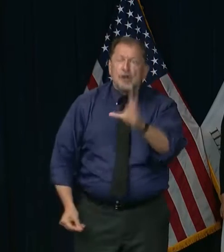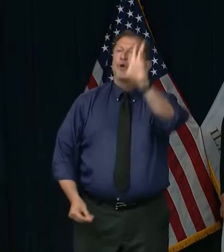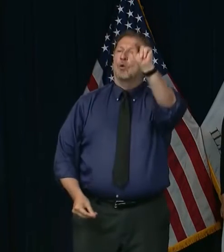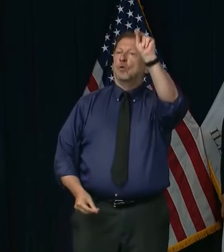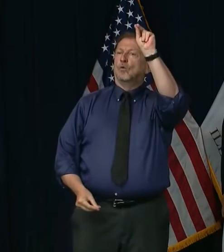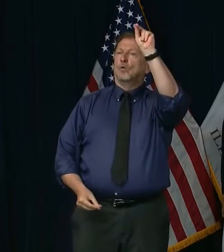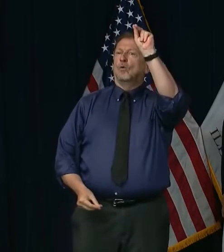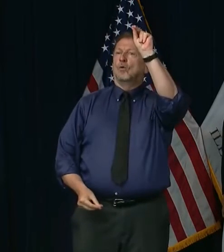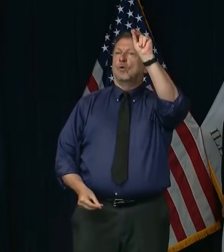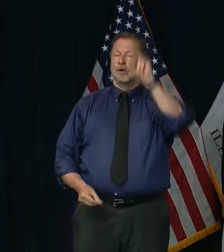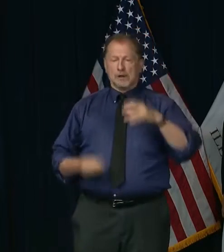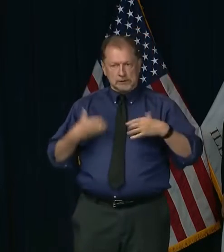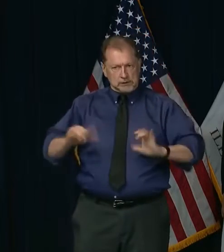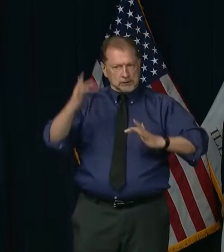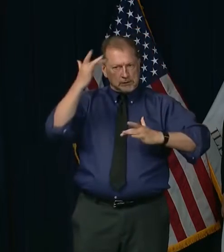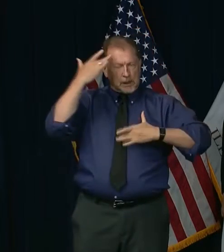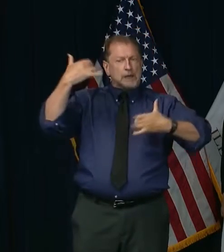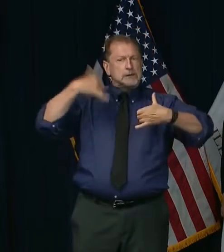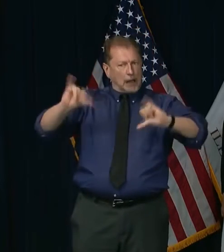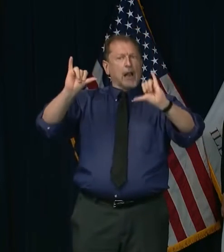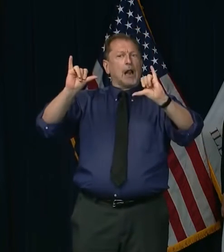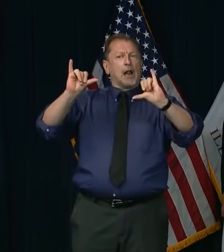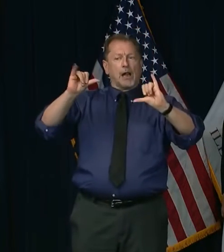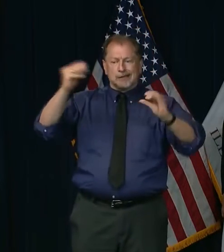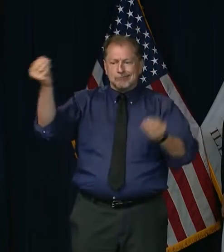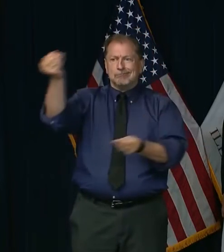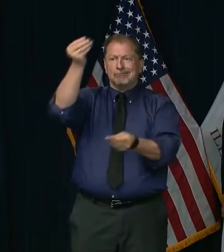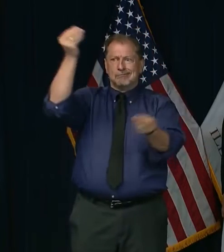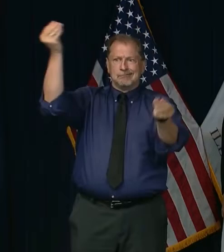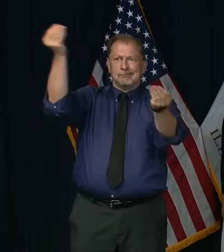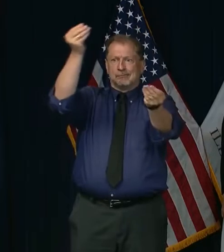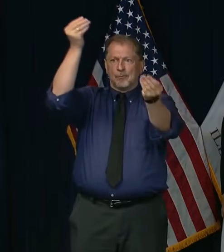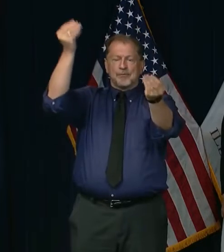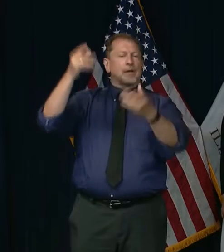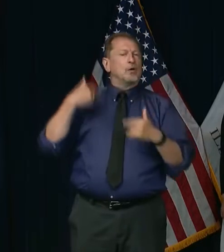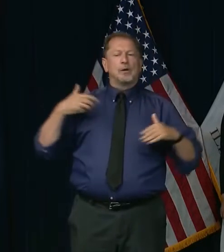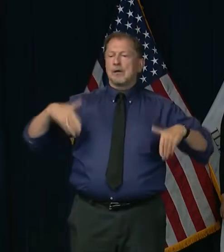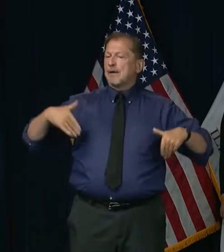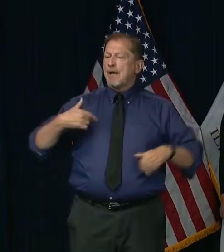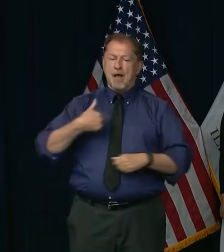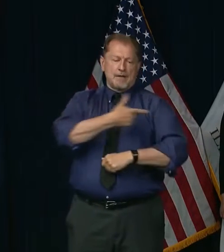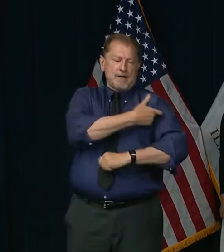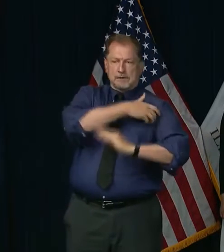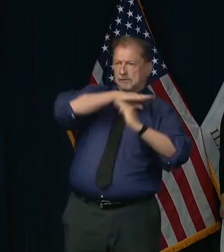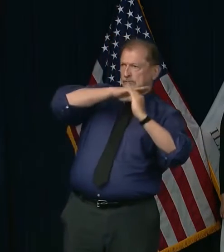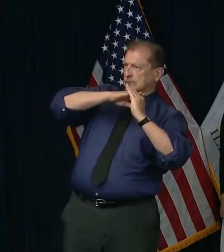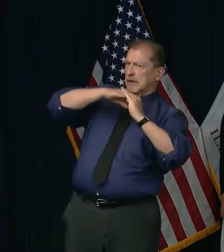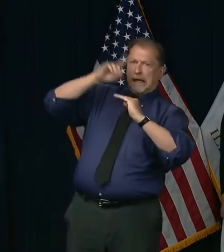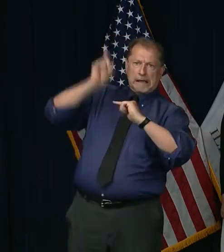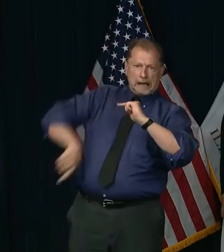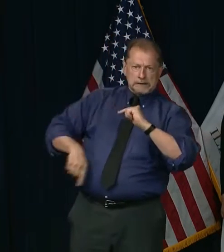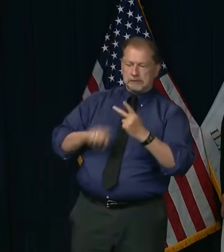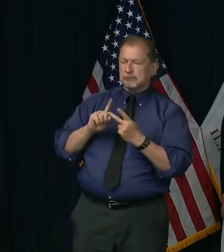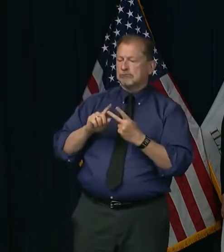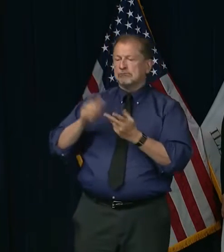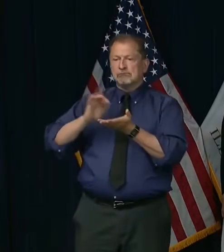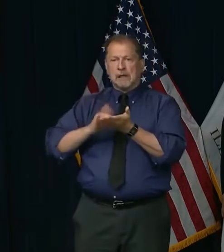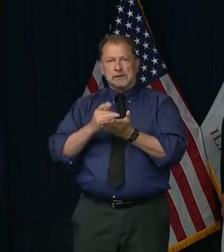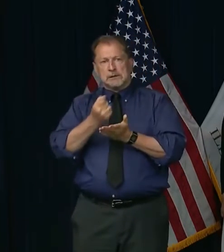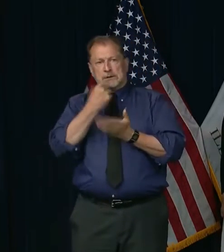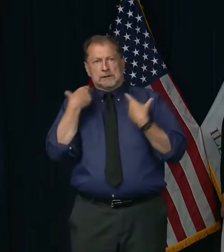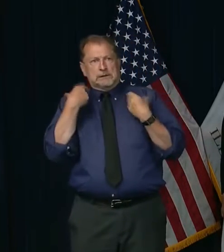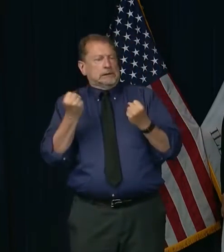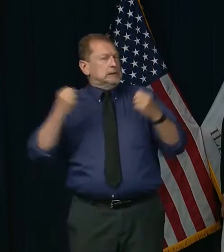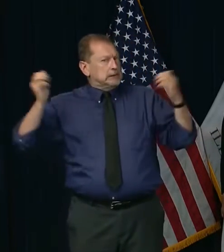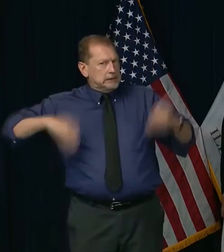persists, and we don't yet have a vaccine or a highly effective treatment that's widely available. So, although we are seeing